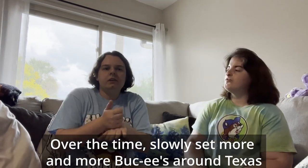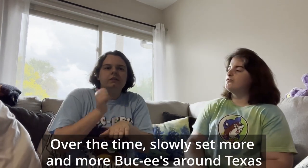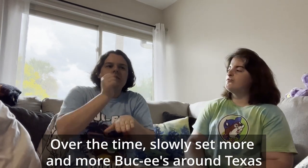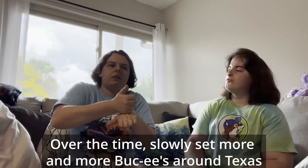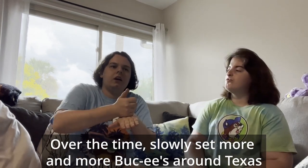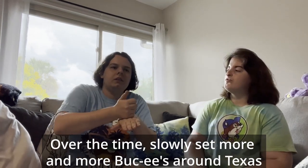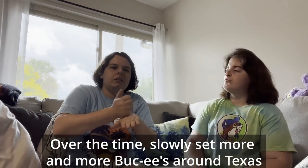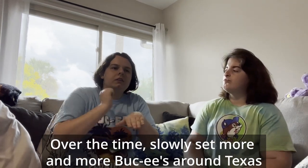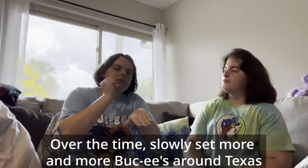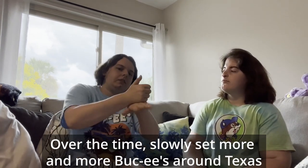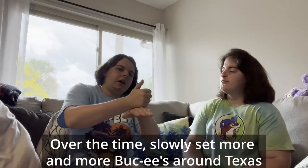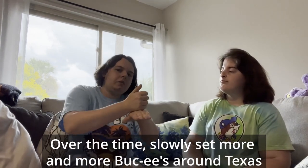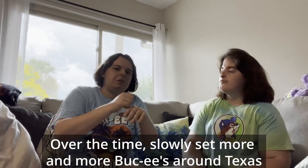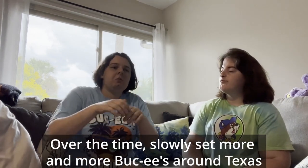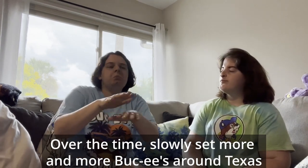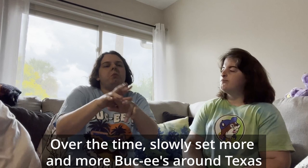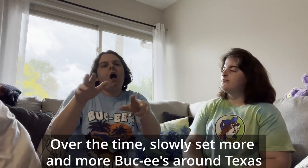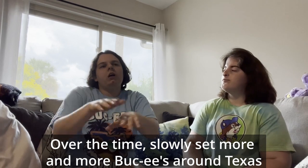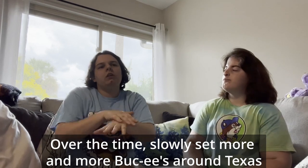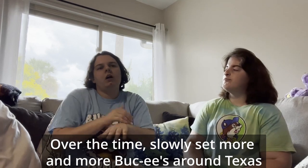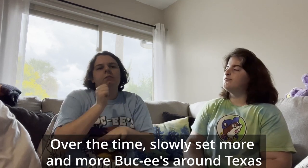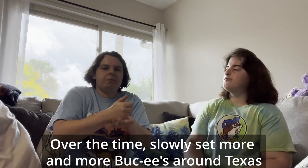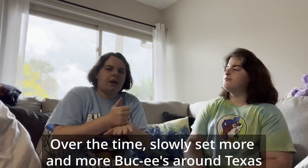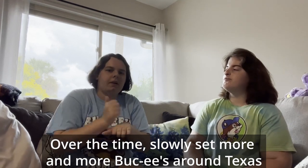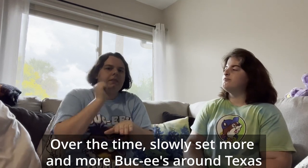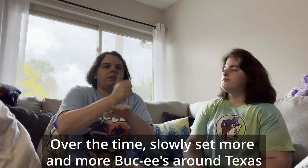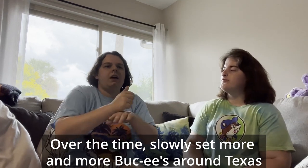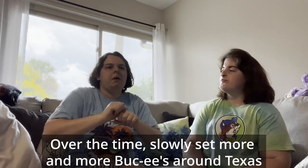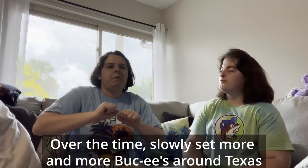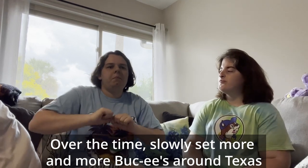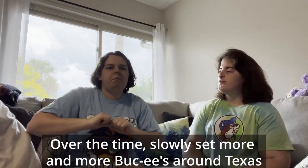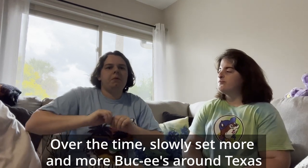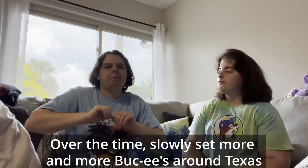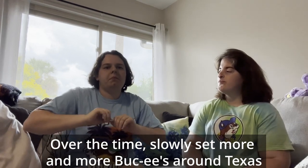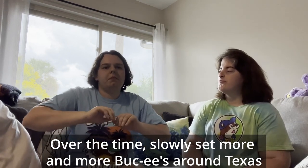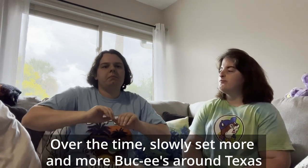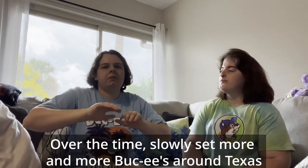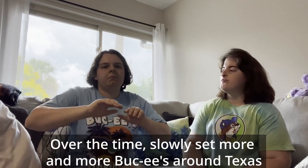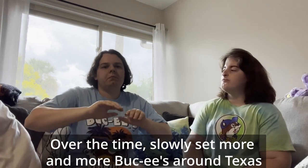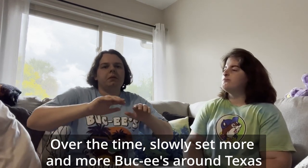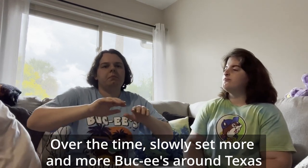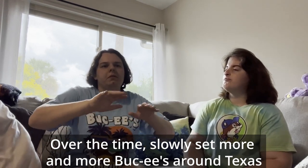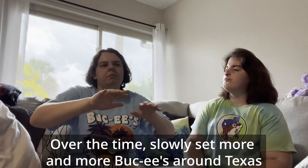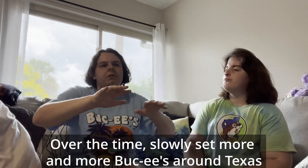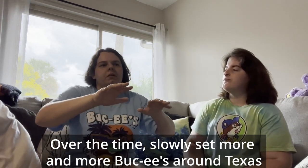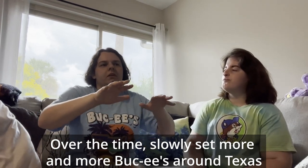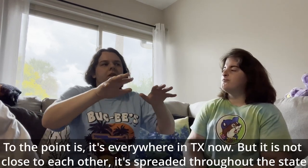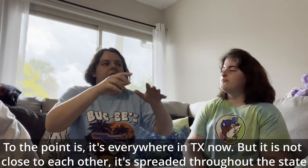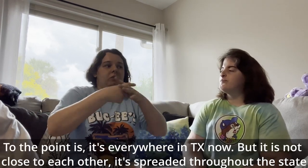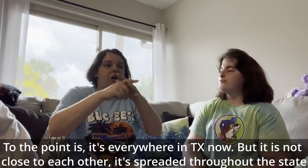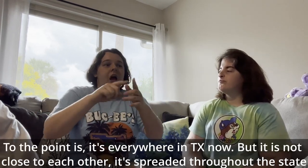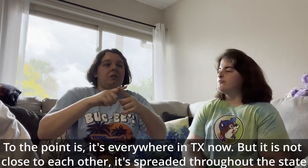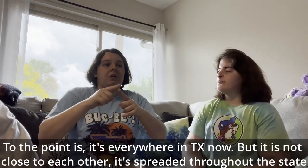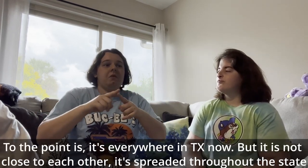and they could feel that they